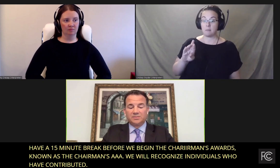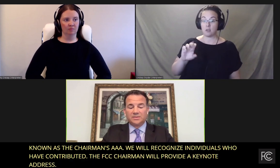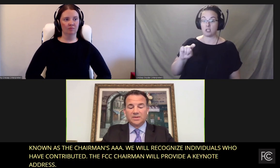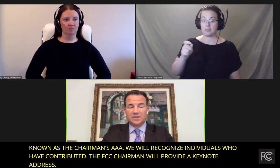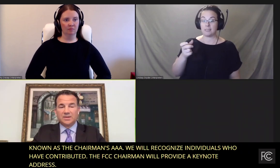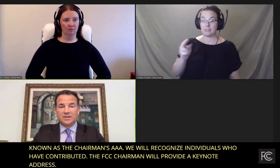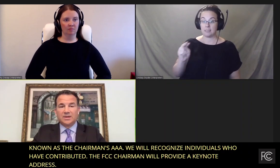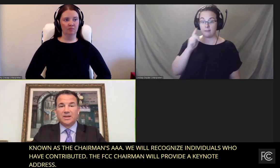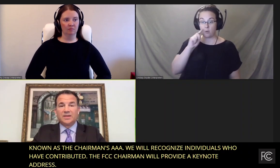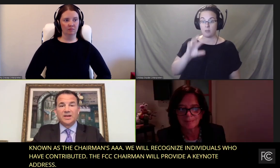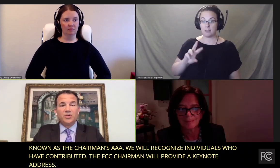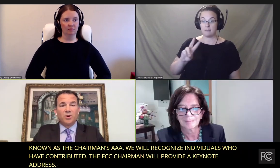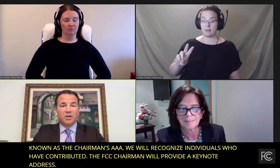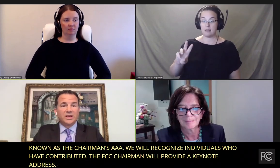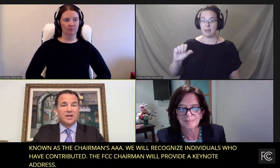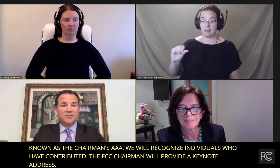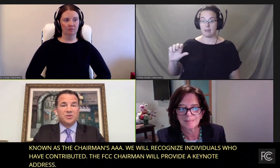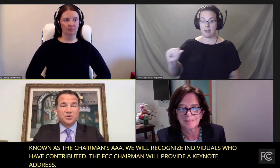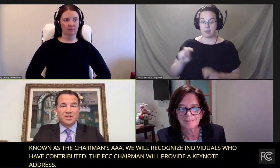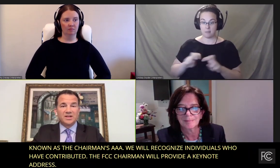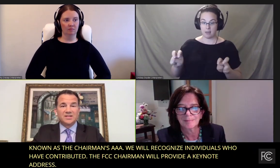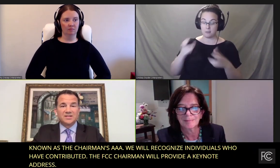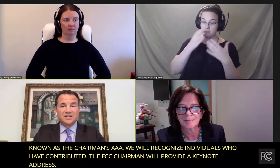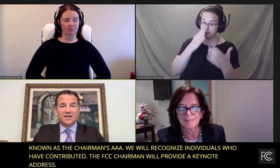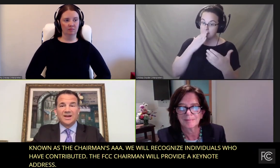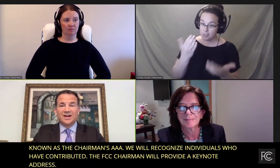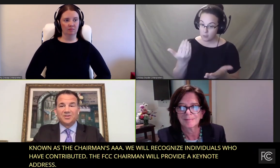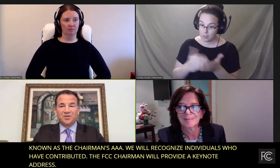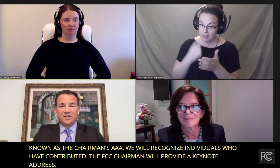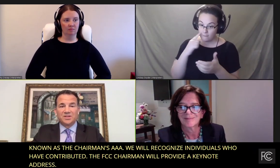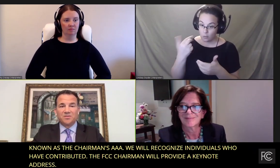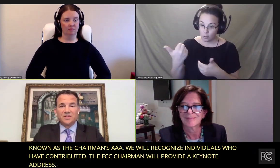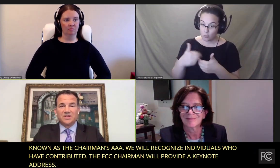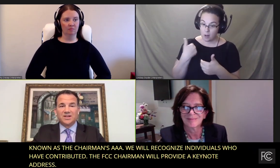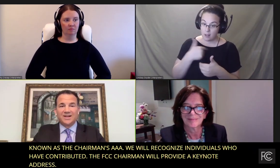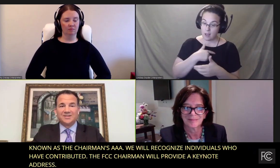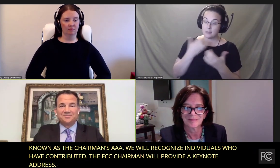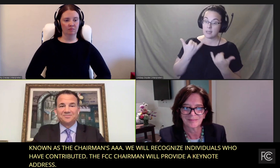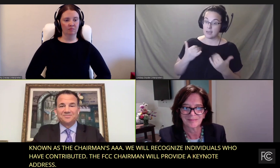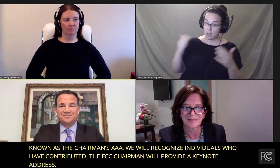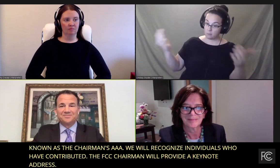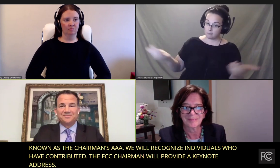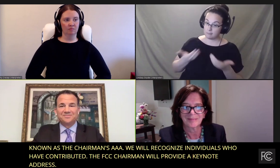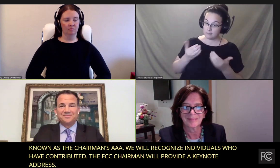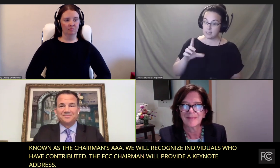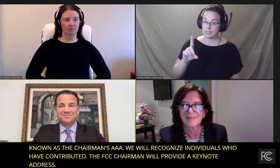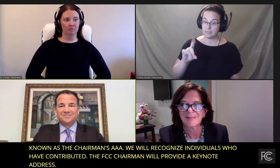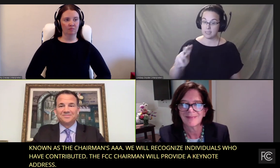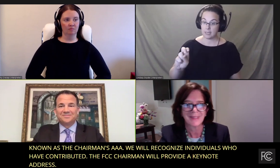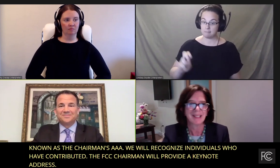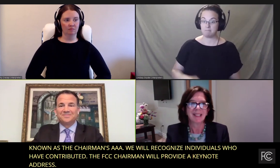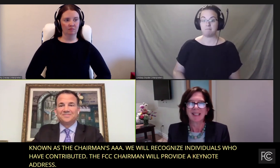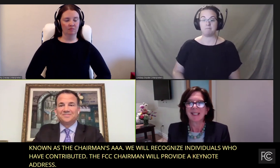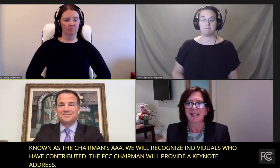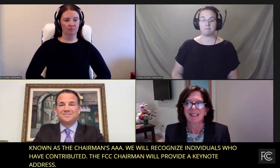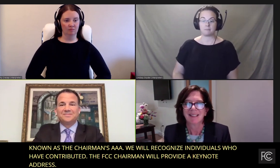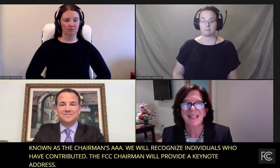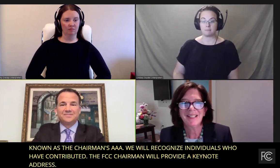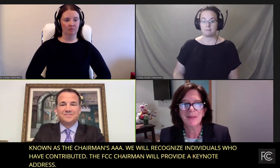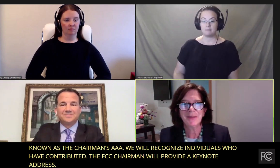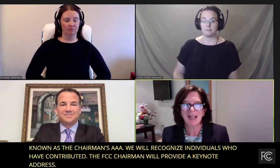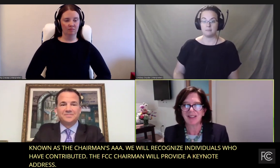panel. Thank you all again for joining us, and I'll turn things over to Diane. Burstein